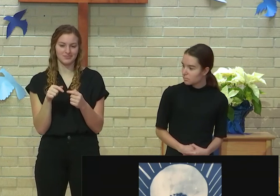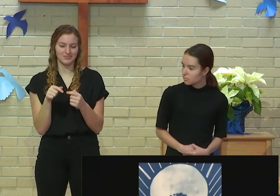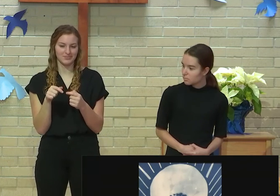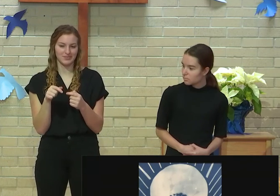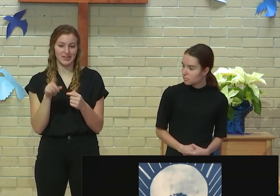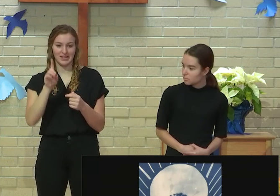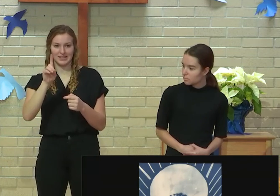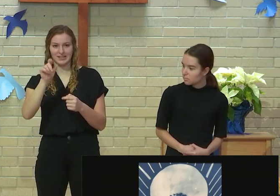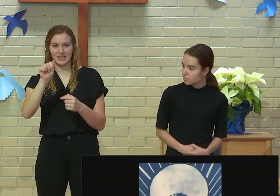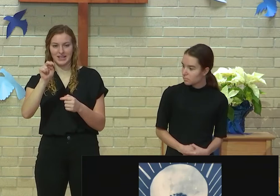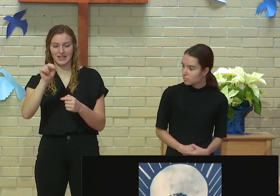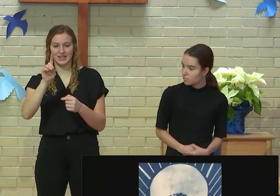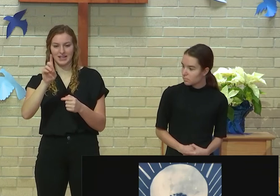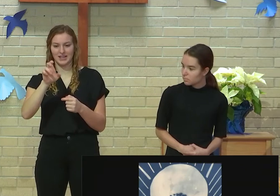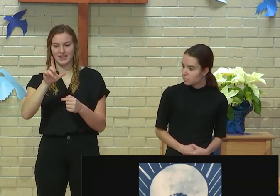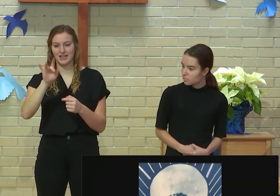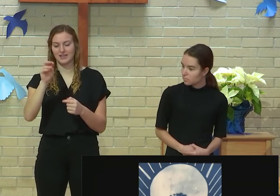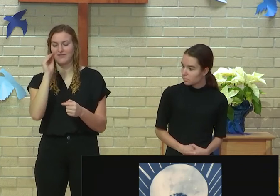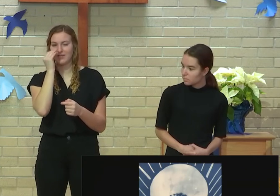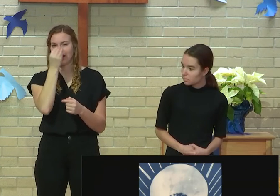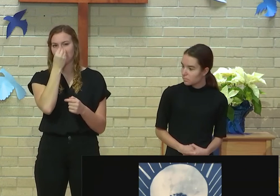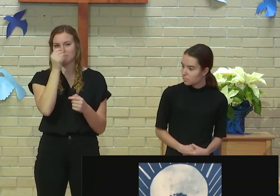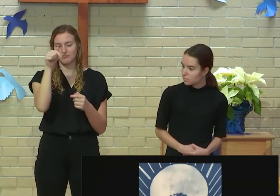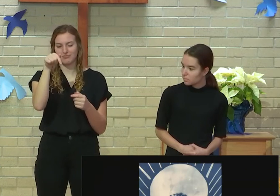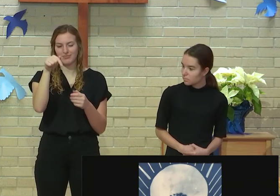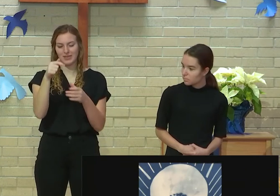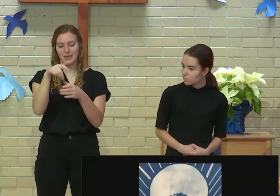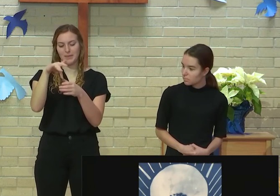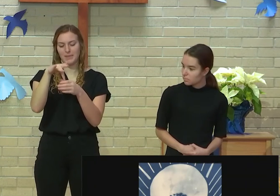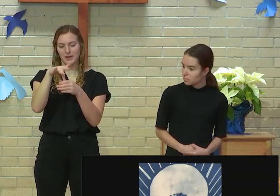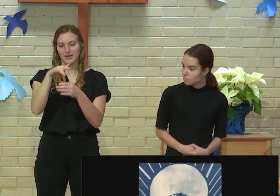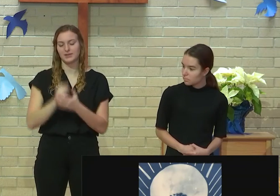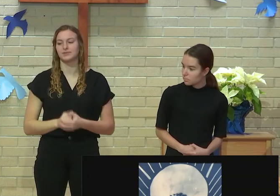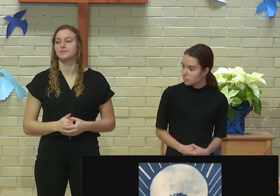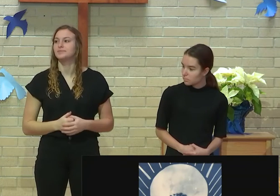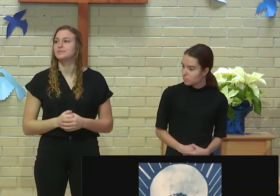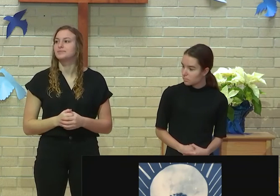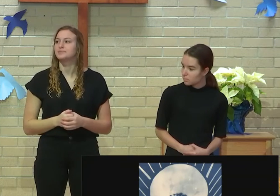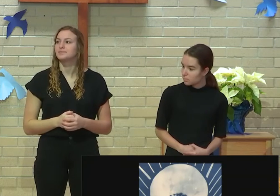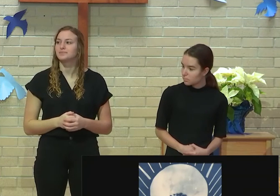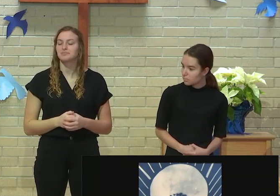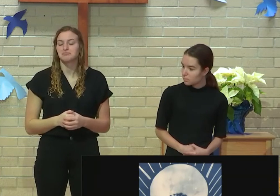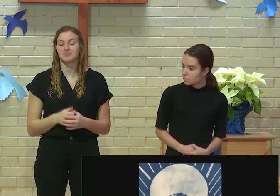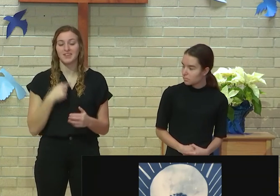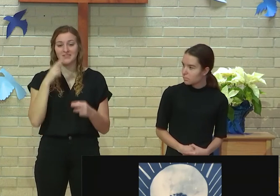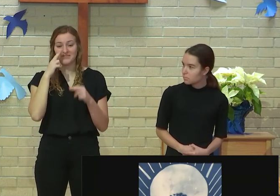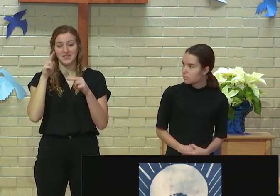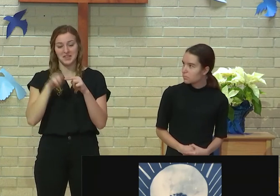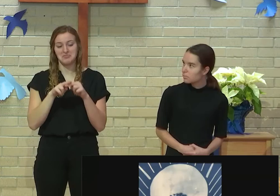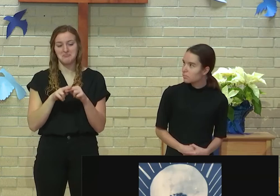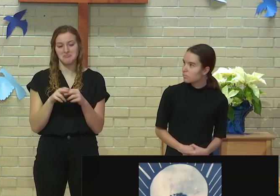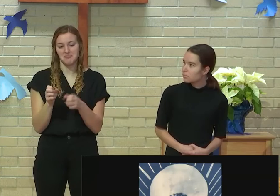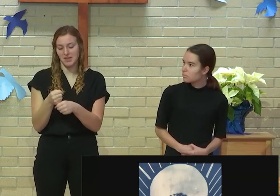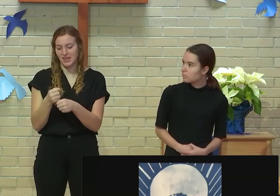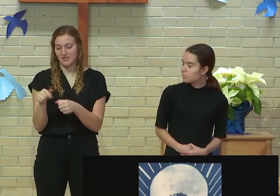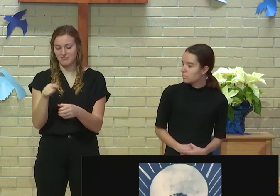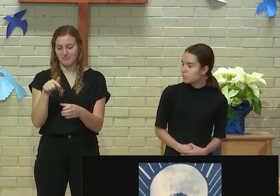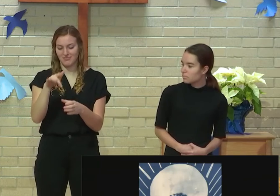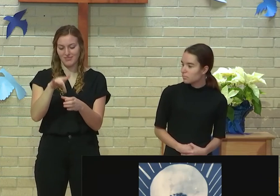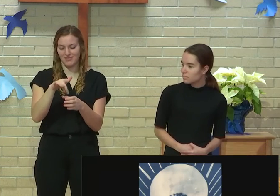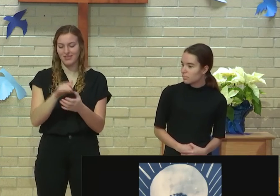dandelion that was on fire. And I decided, oh, that looks pretty cool, and decided to run with it as the center of the light bulb